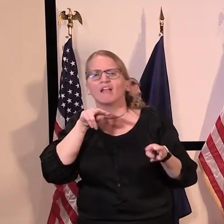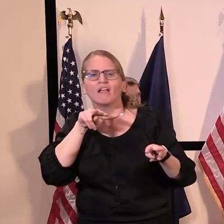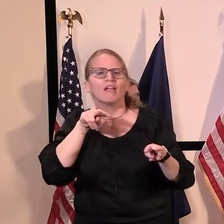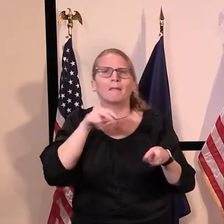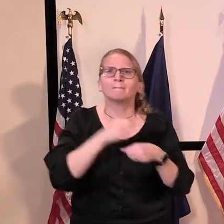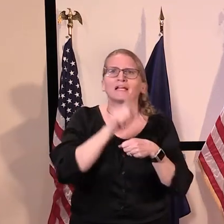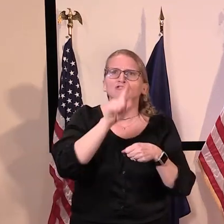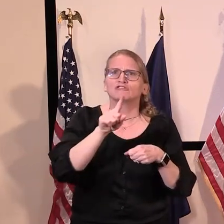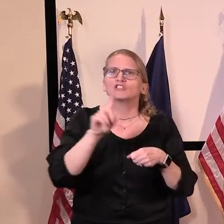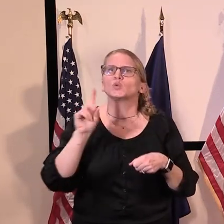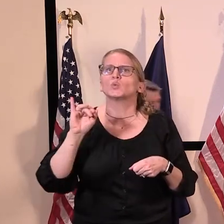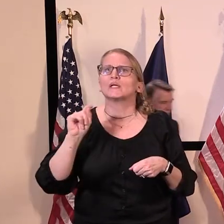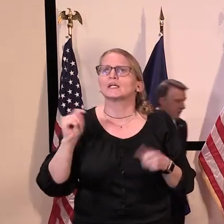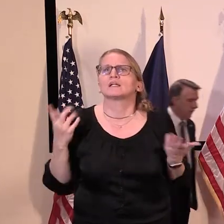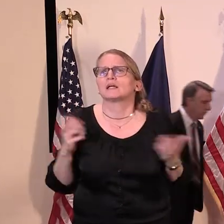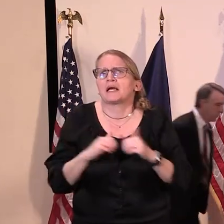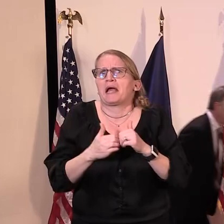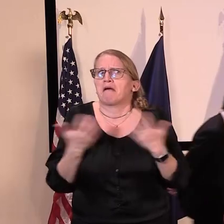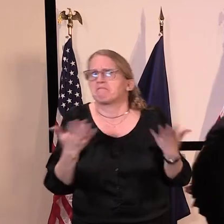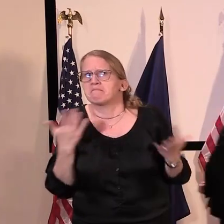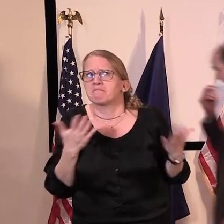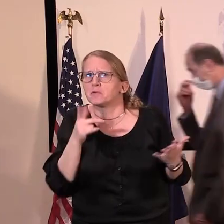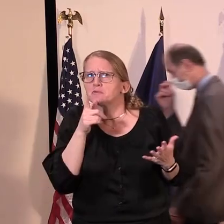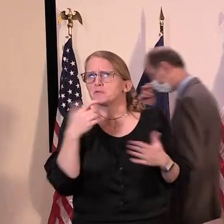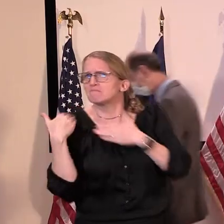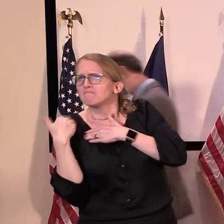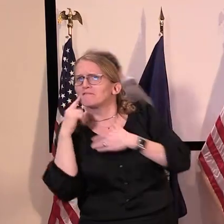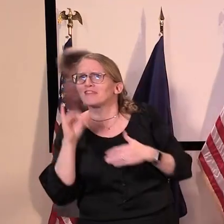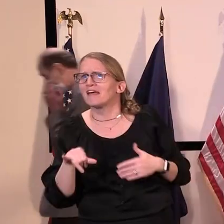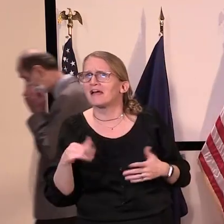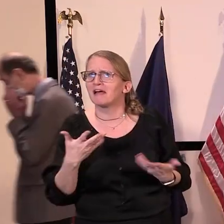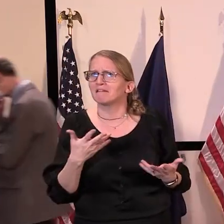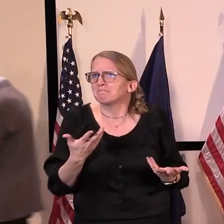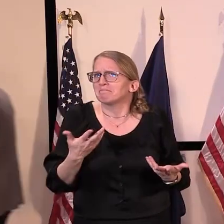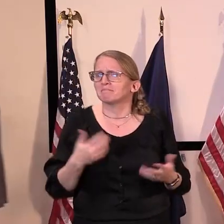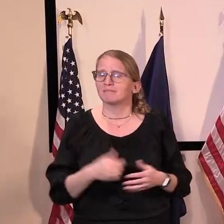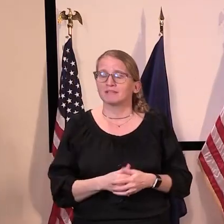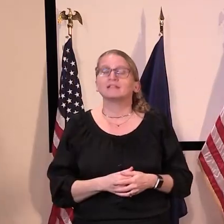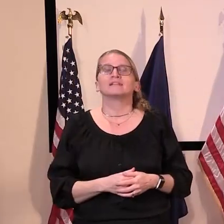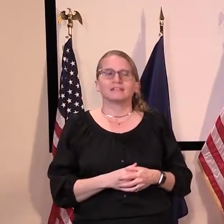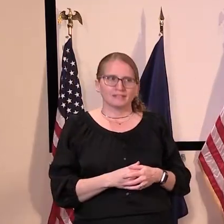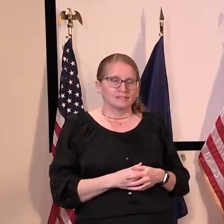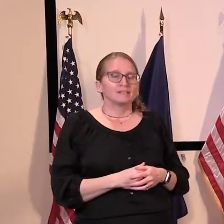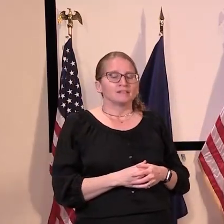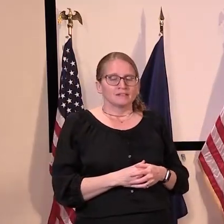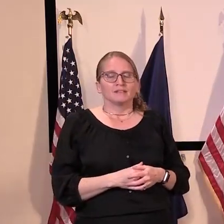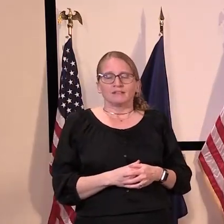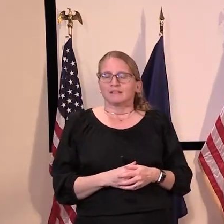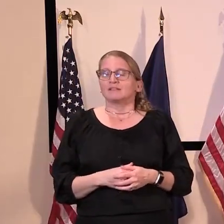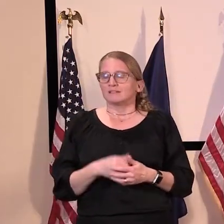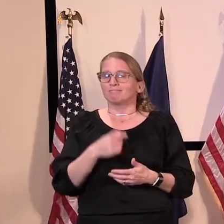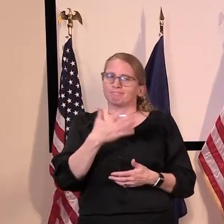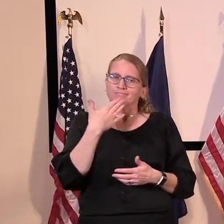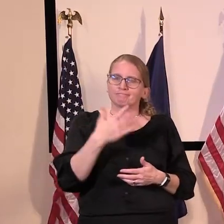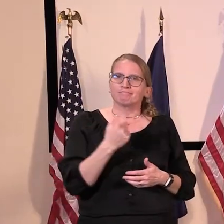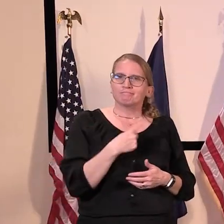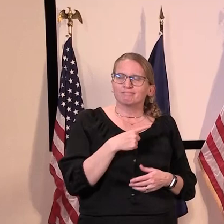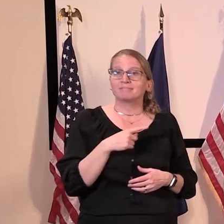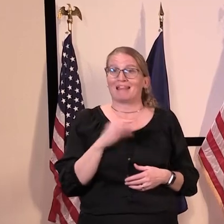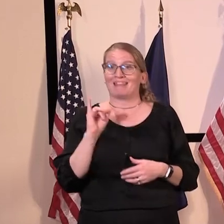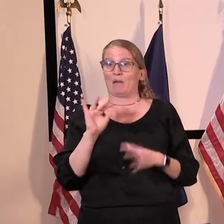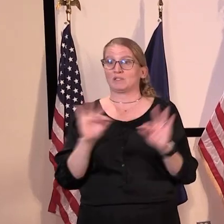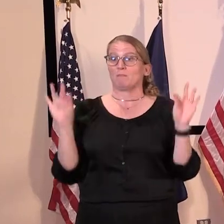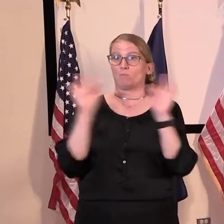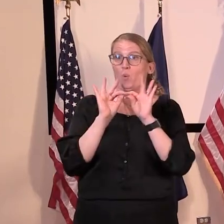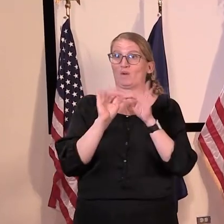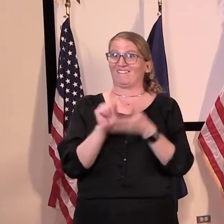Um, you know, that was, uh, an important part of this week's order,